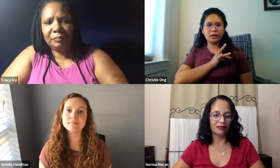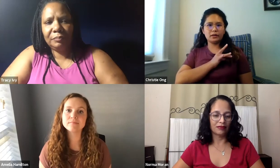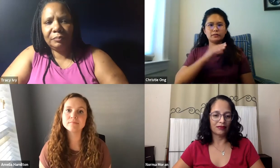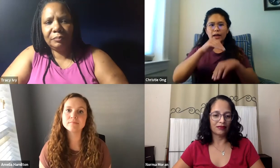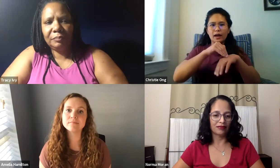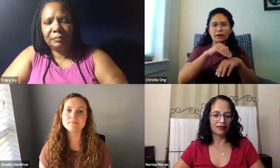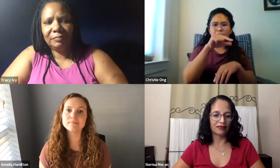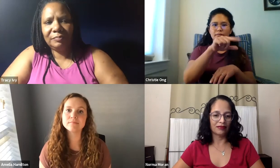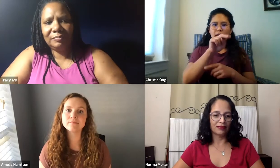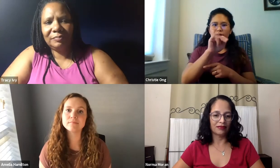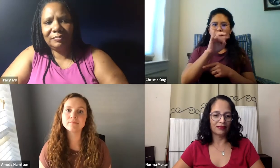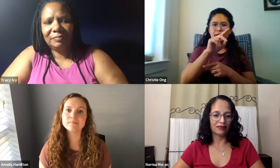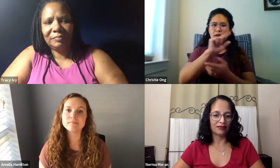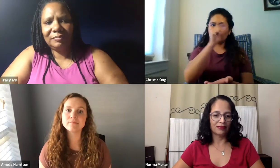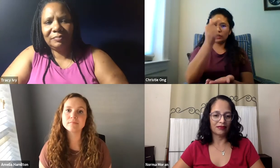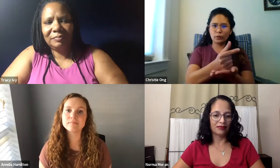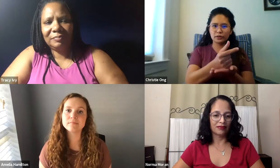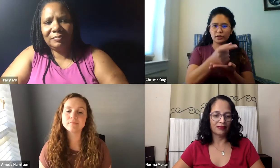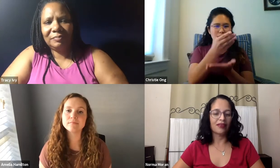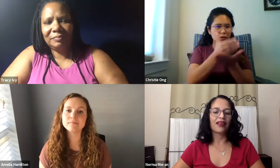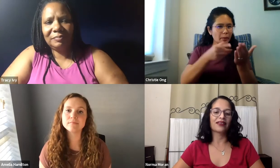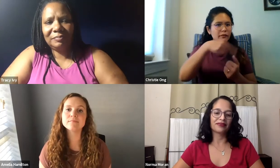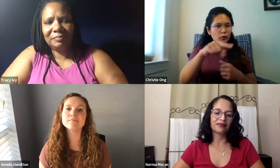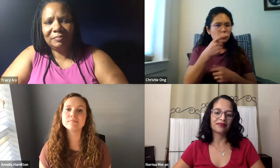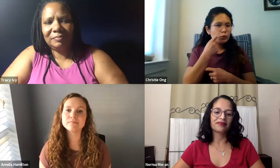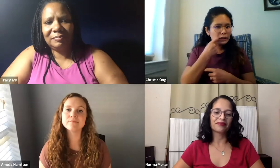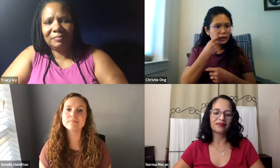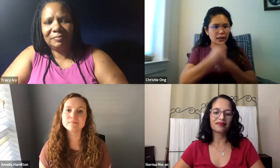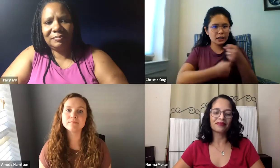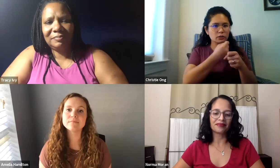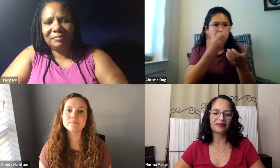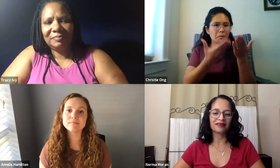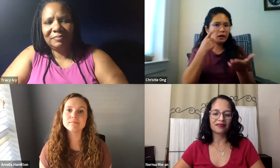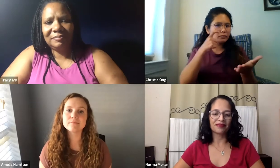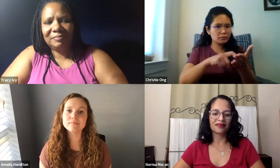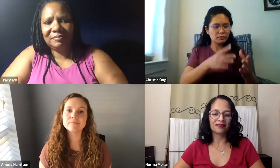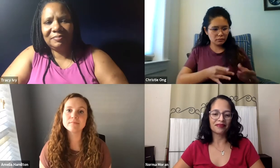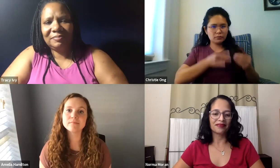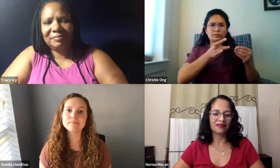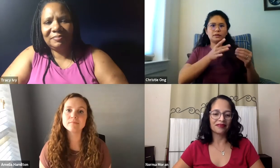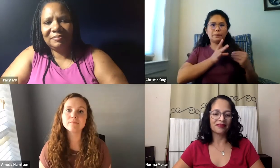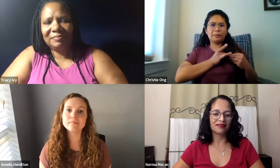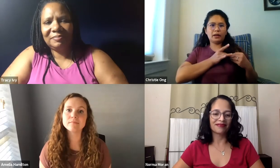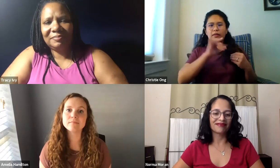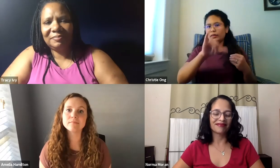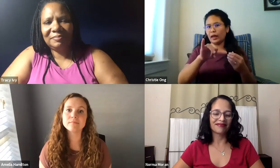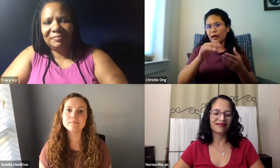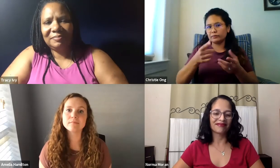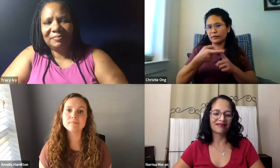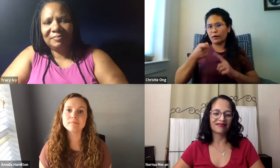we also host a PIN at the NTID graduation. I'm sure some of you from this last year saw that you